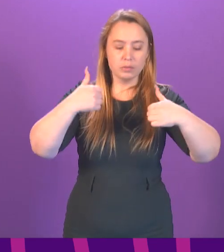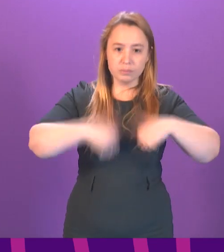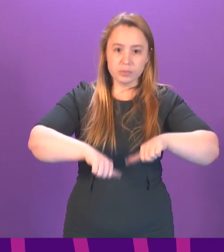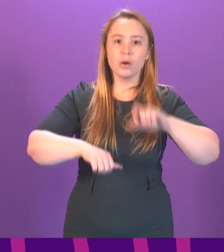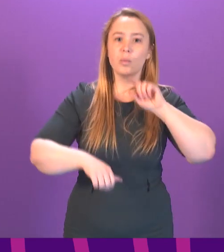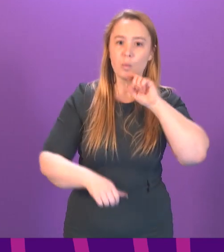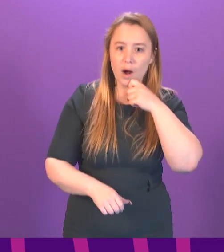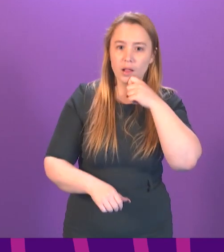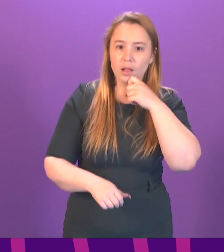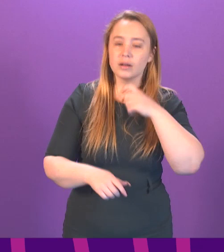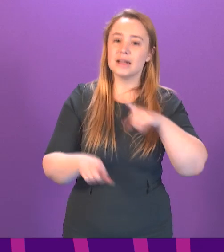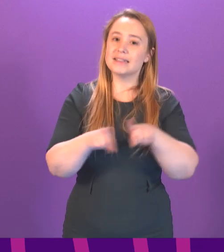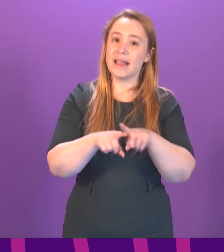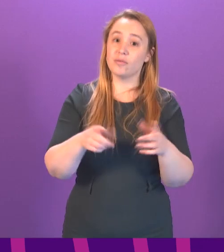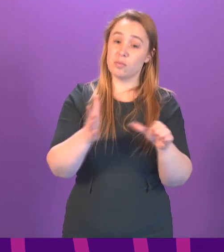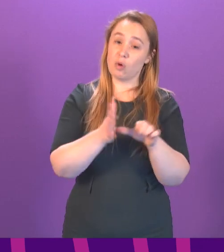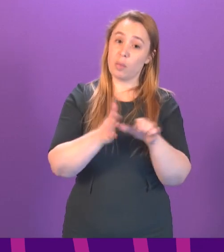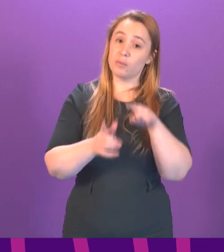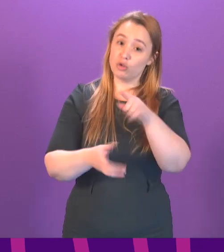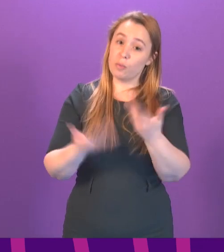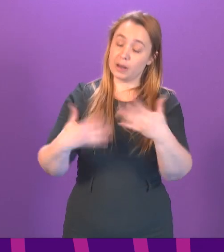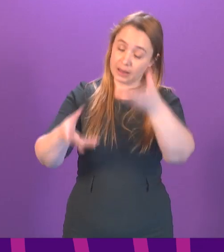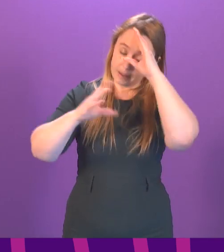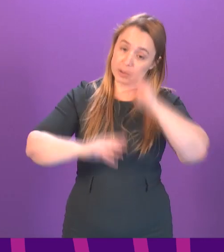issues that arise, including the ones that the member has highlighted.